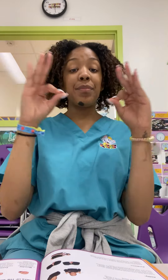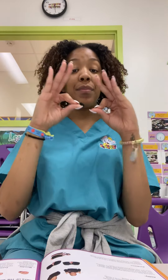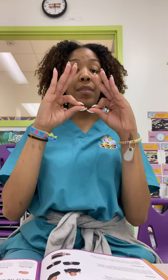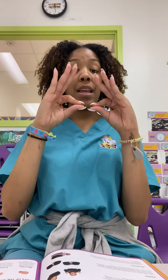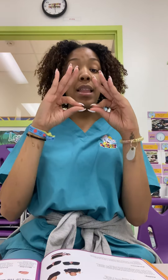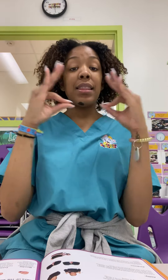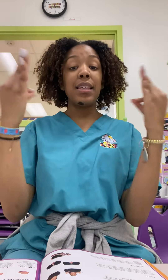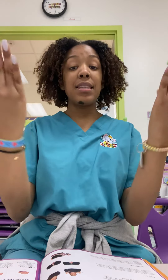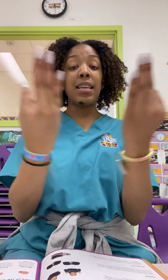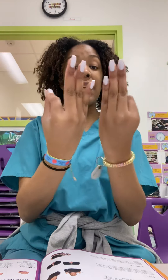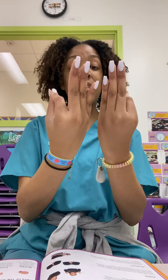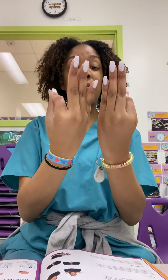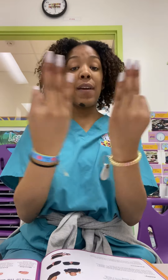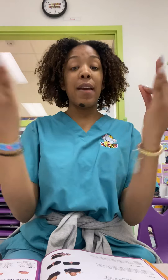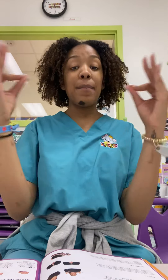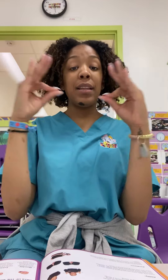This is family.